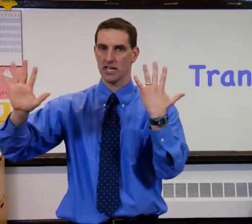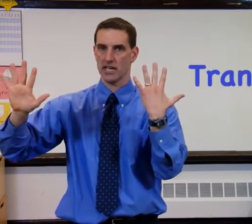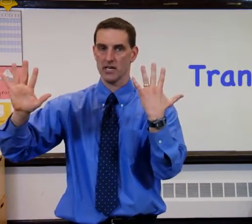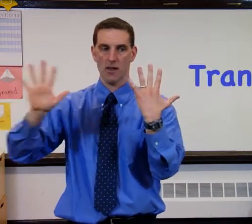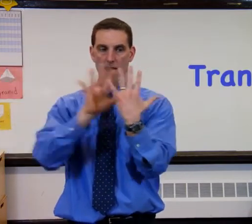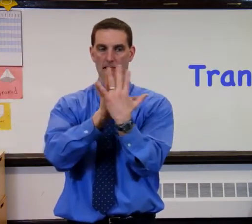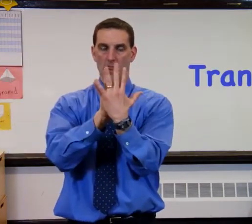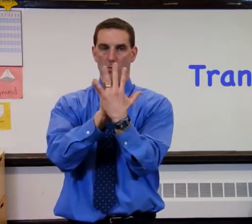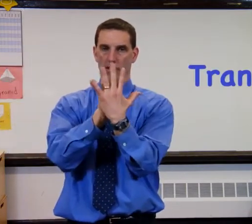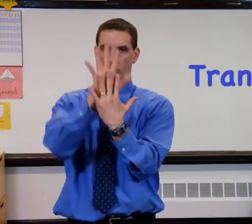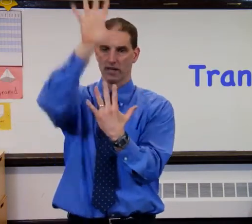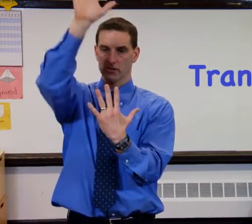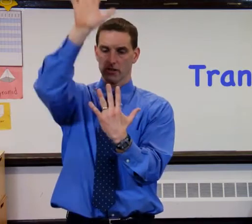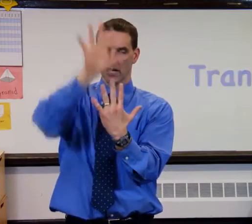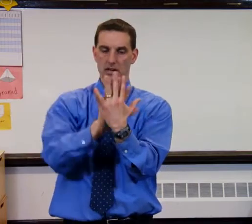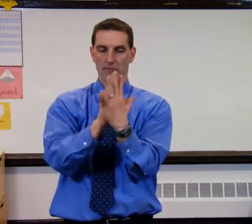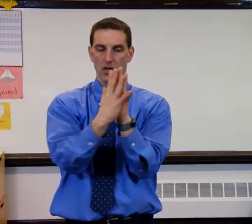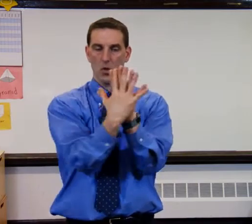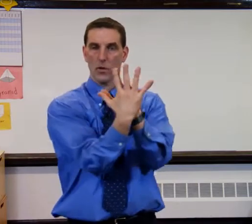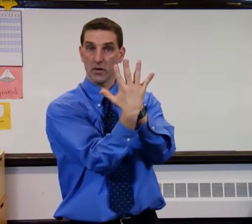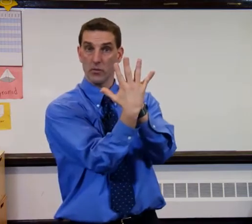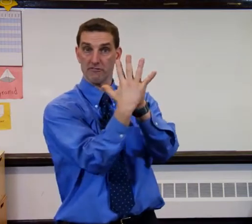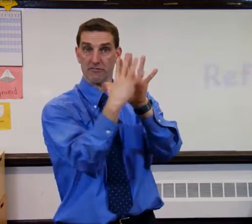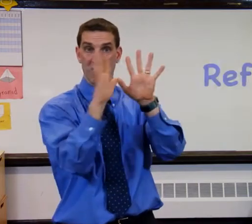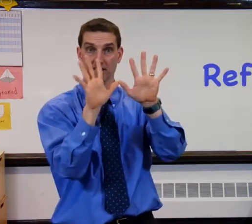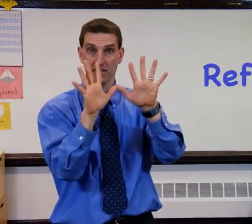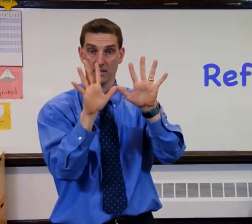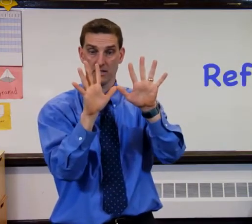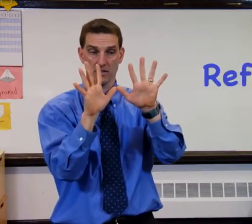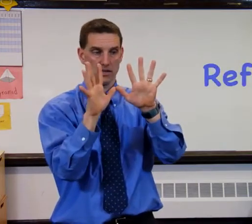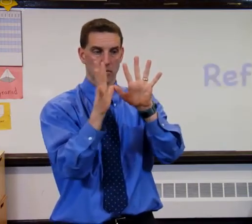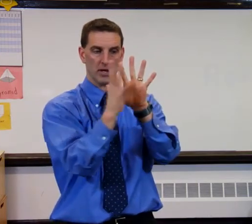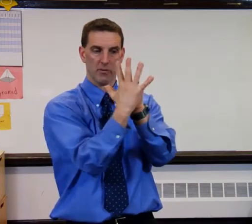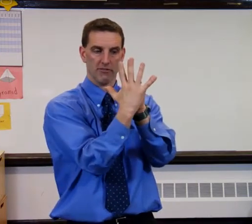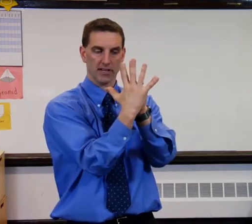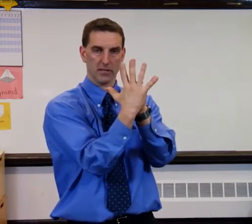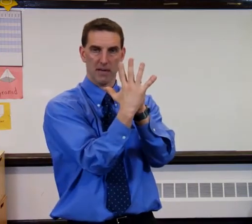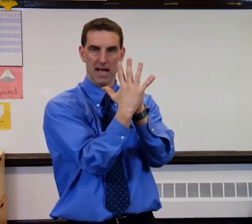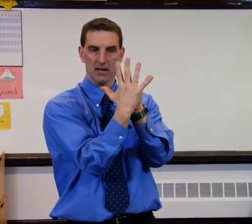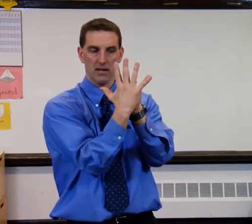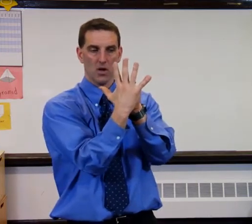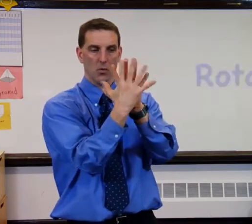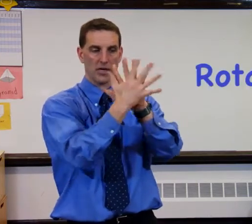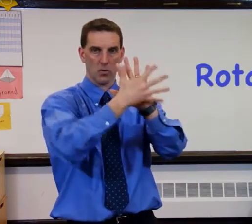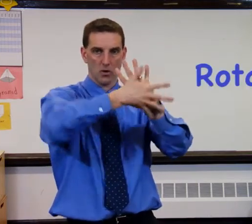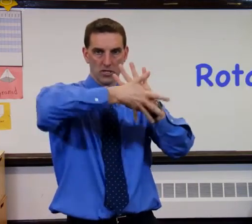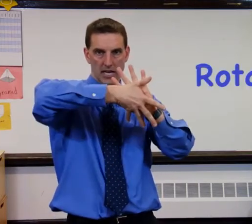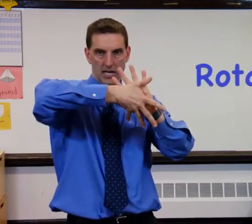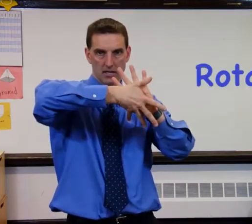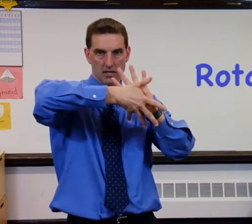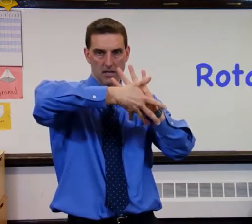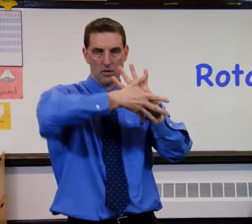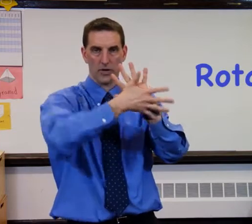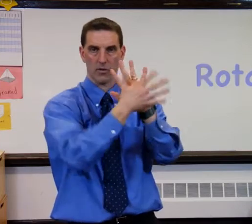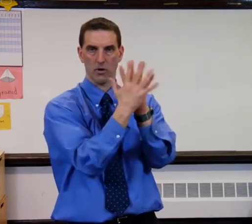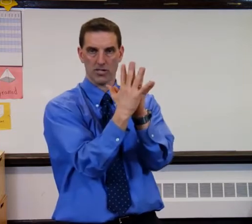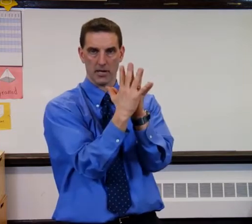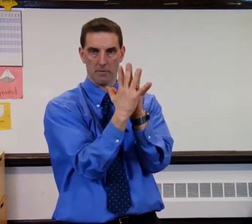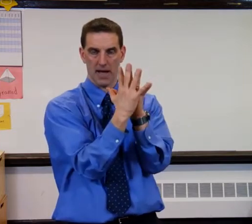it, we could translate it, we can reflect it, we can reflect it back, we can rotate it, we can rotate it back.